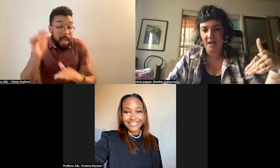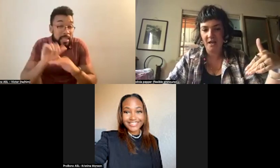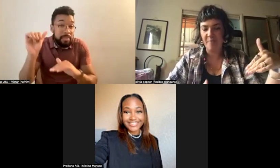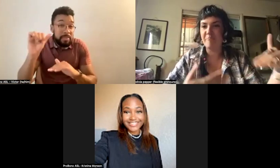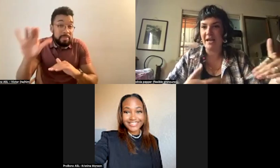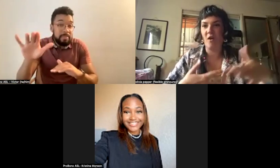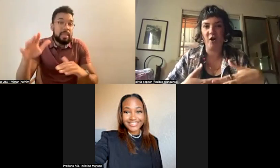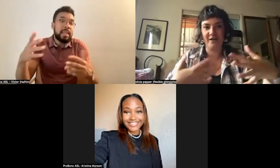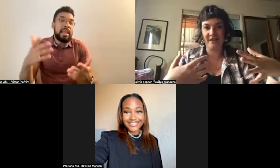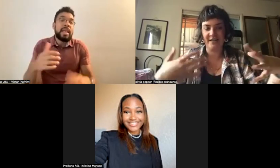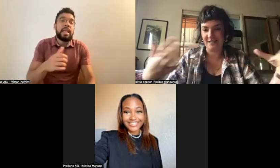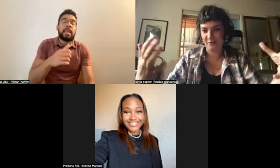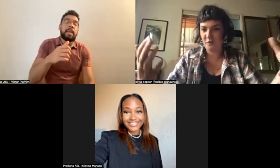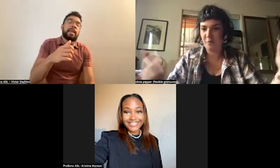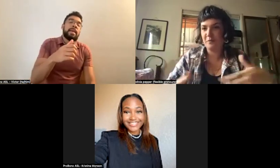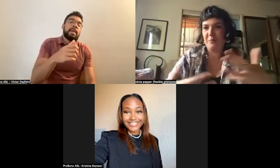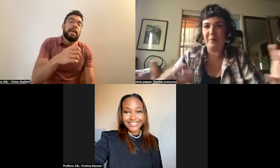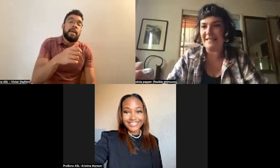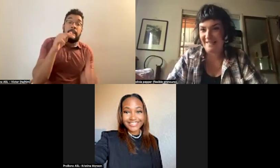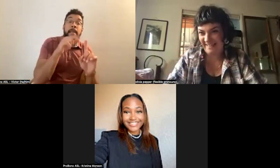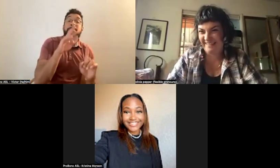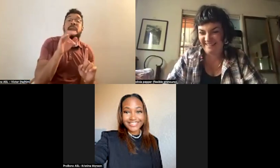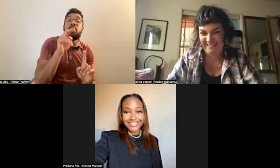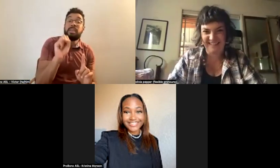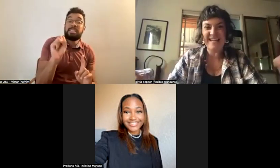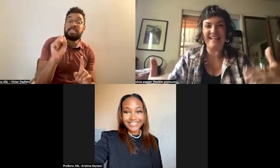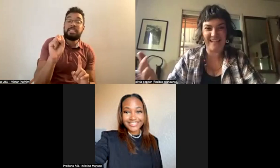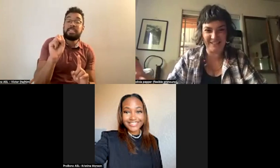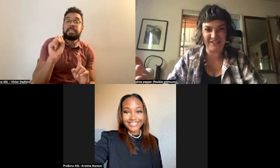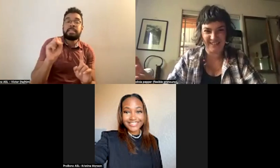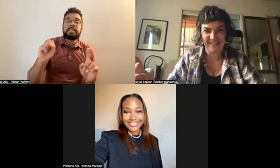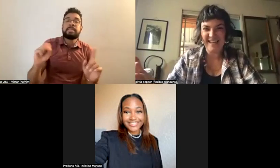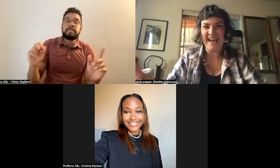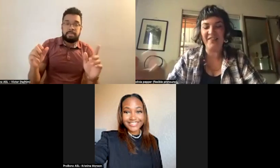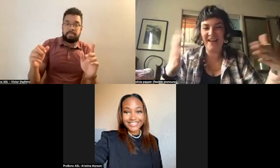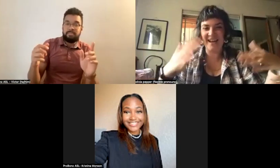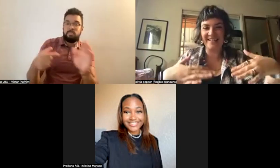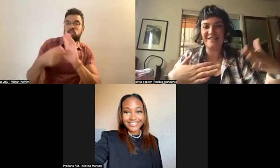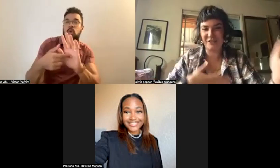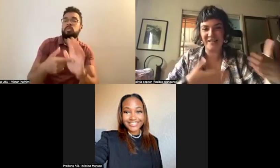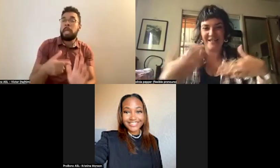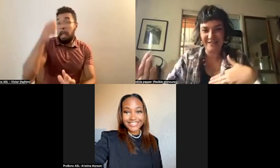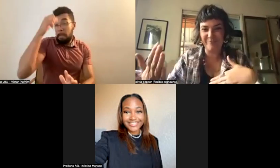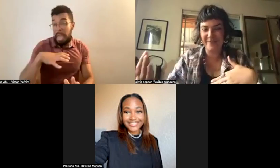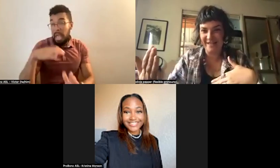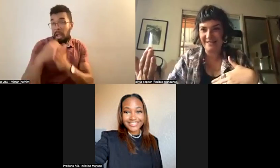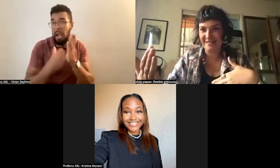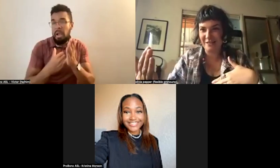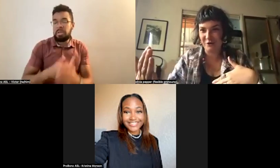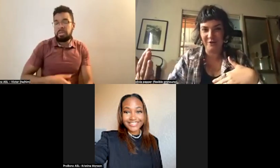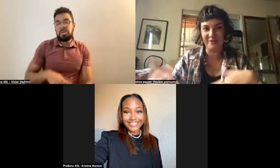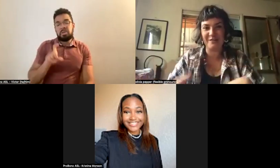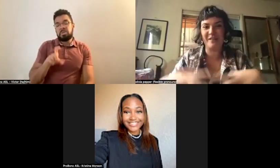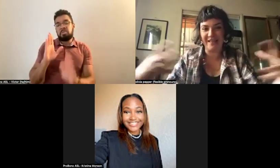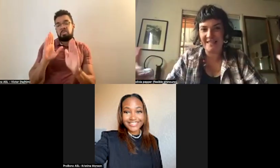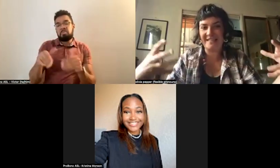male art is to piss in essentially. And that she submitted the